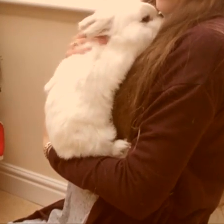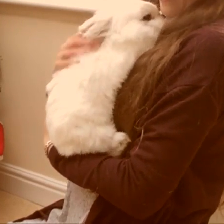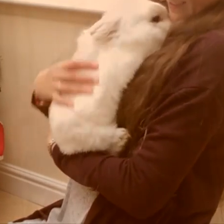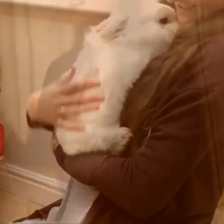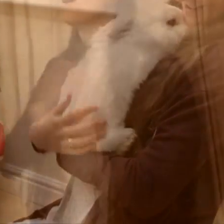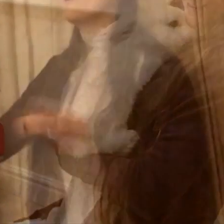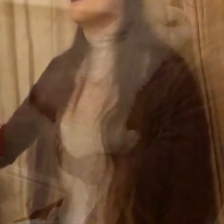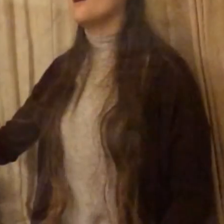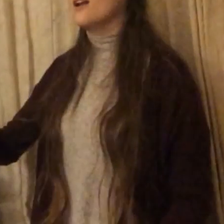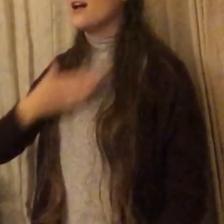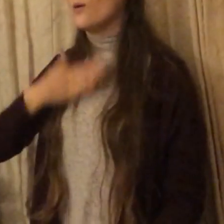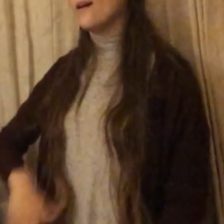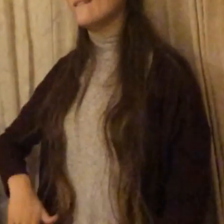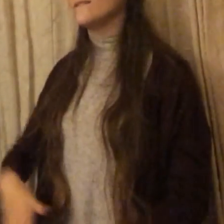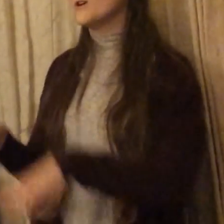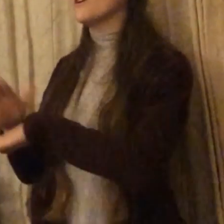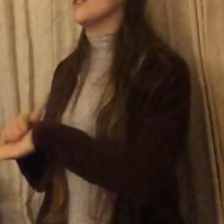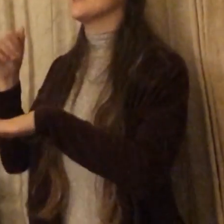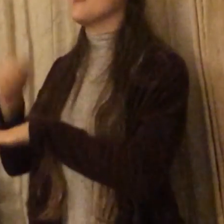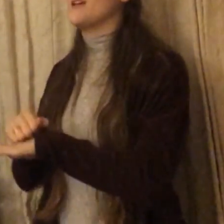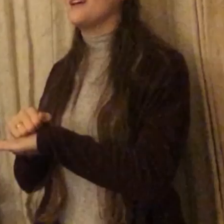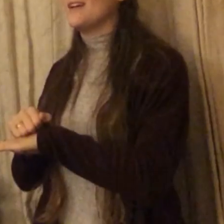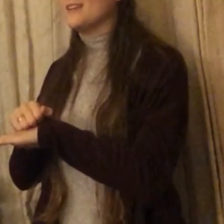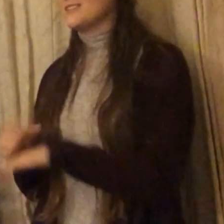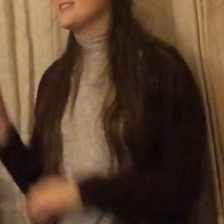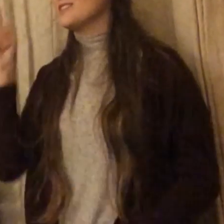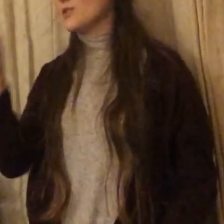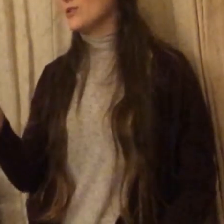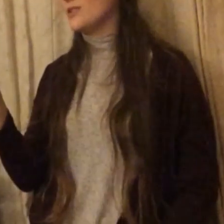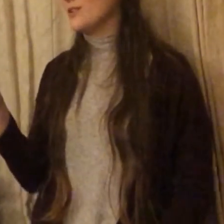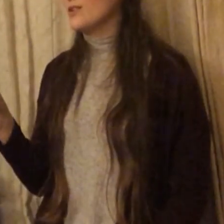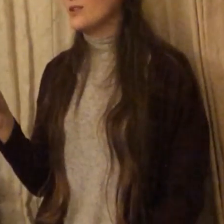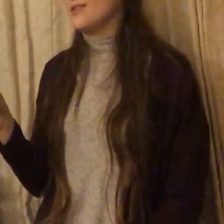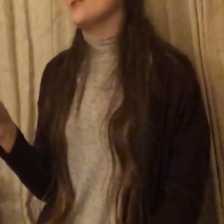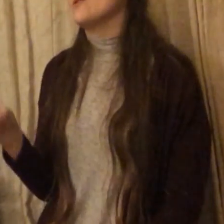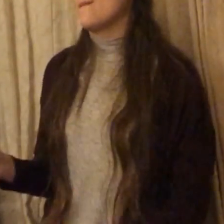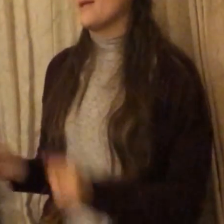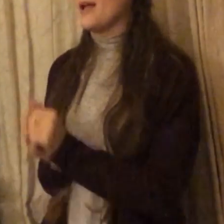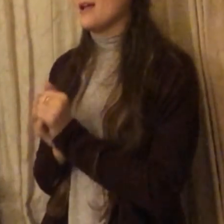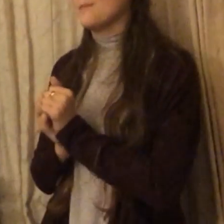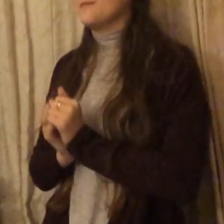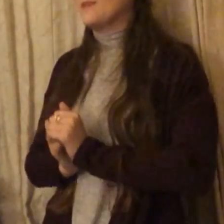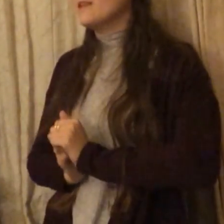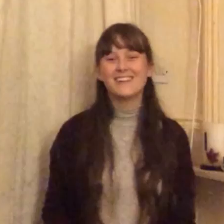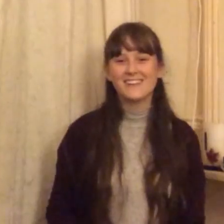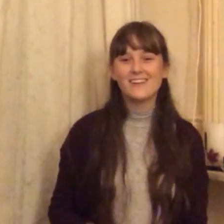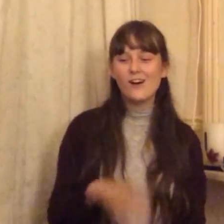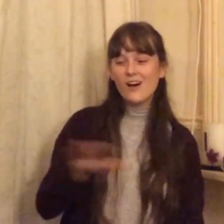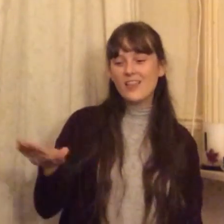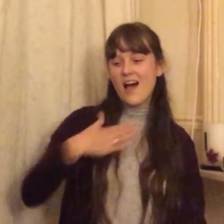All I want for Christmas Is you Ooh Baby All I